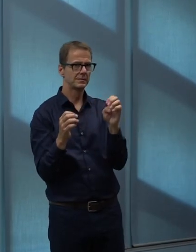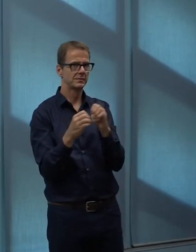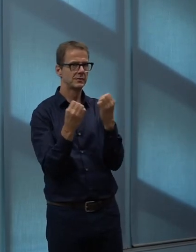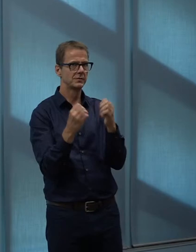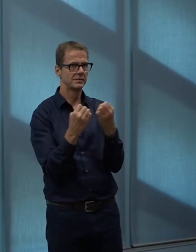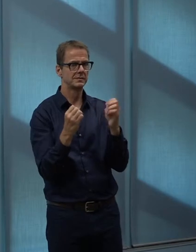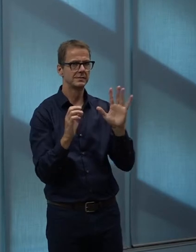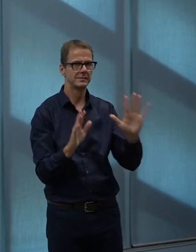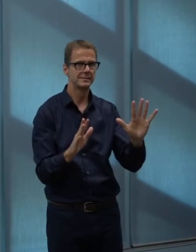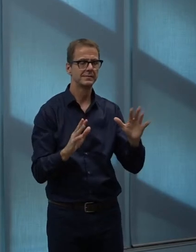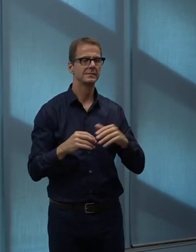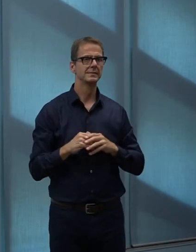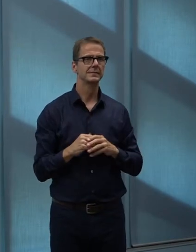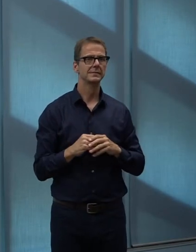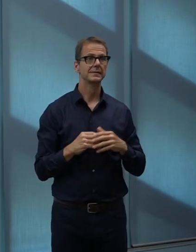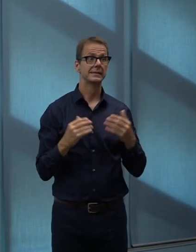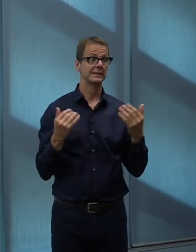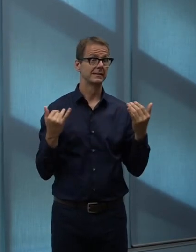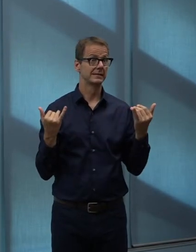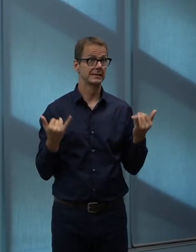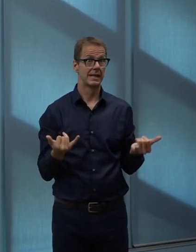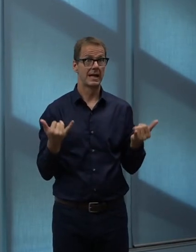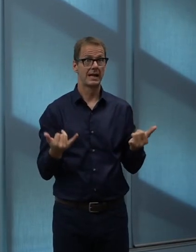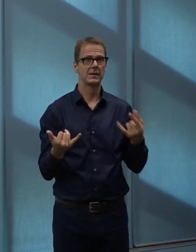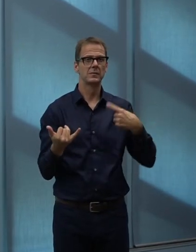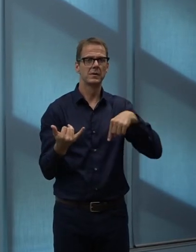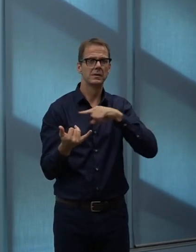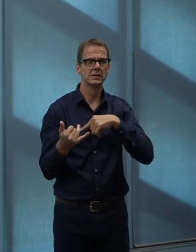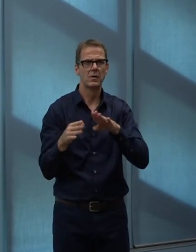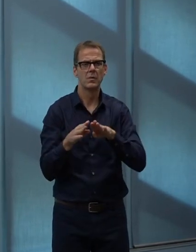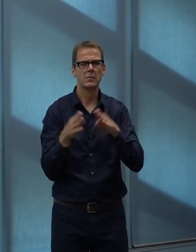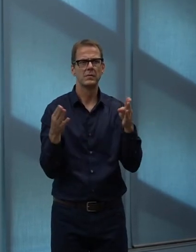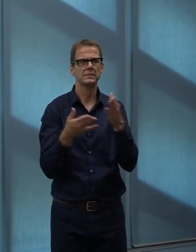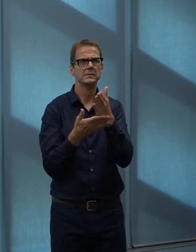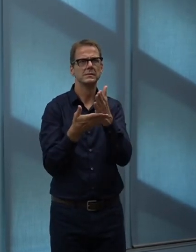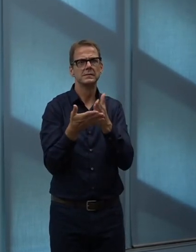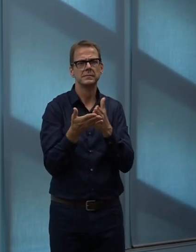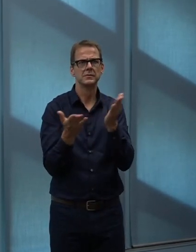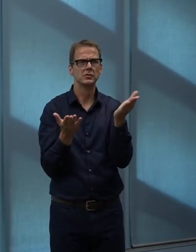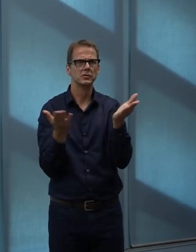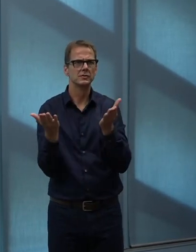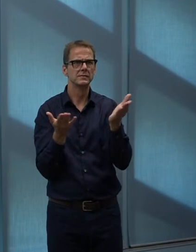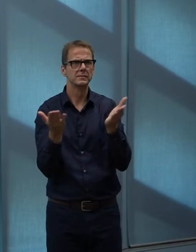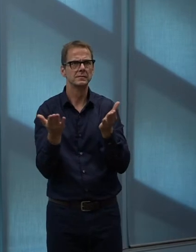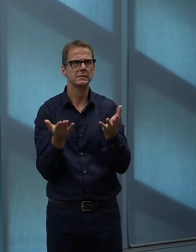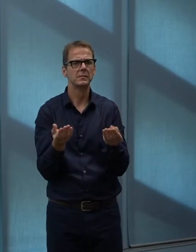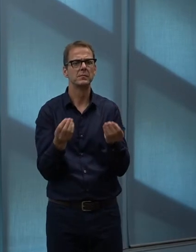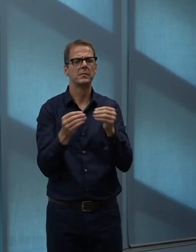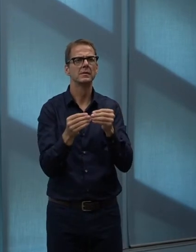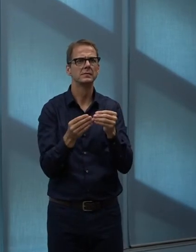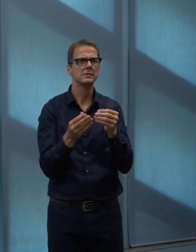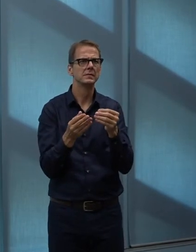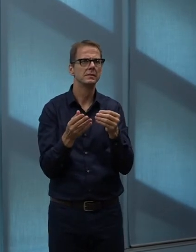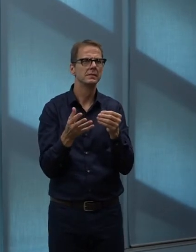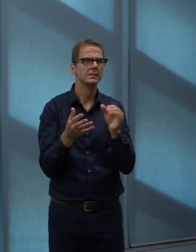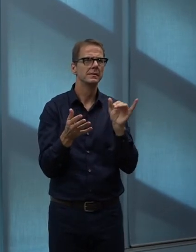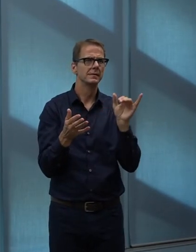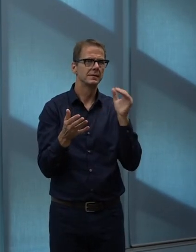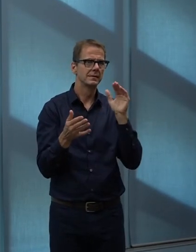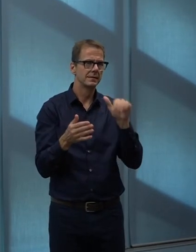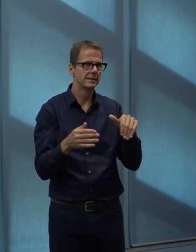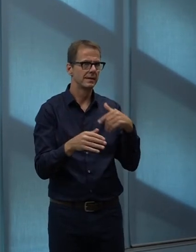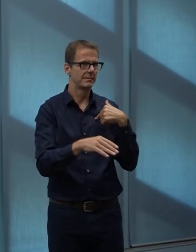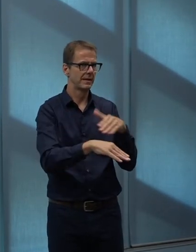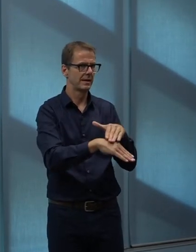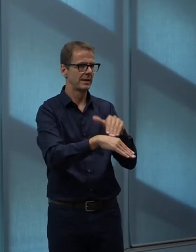redeployments of some of the staff that had been laid off. We were able to redeploy a number of staff, but we weren't